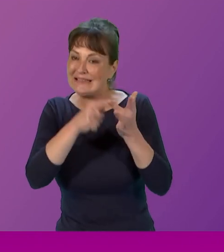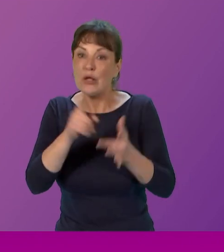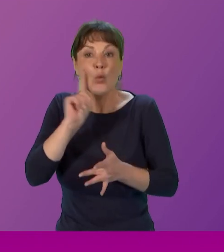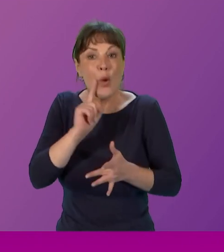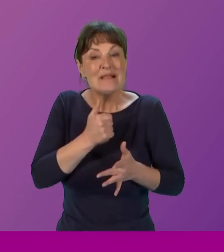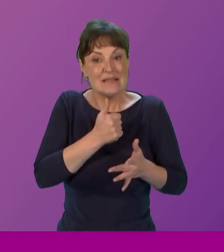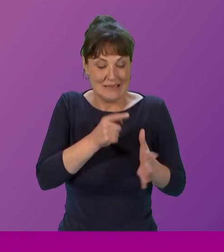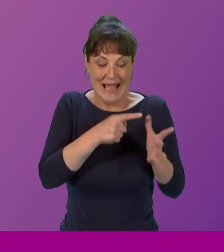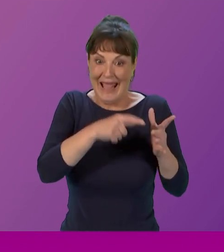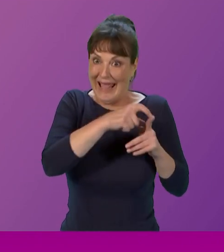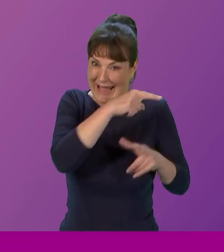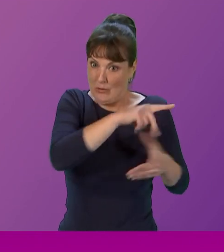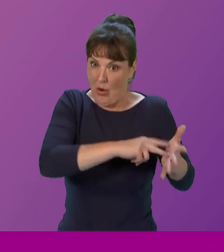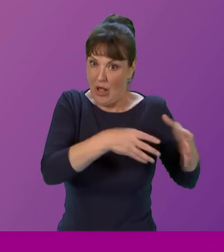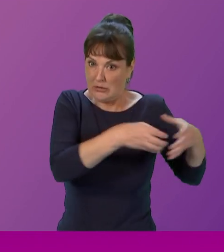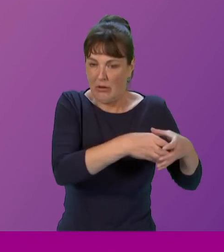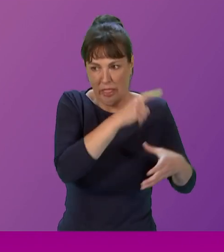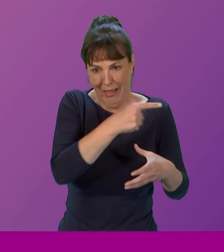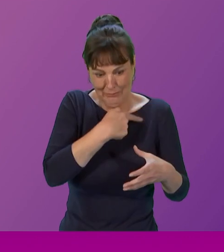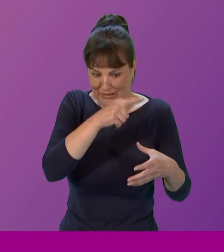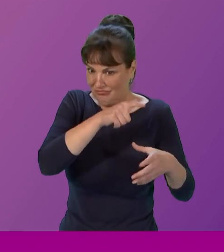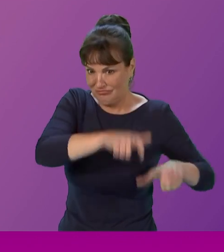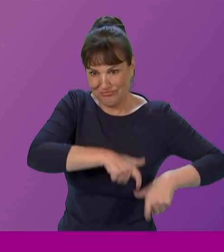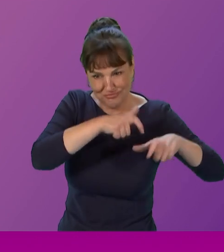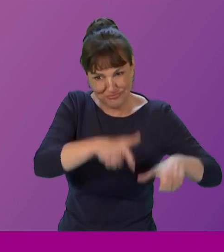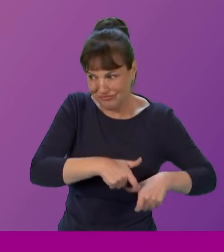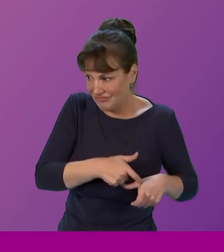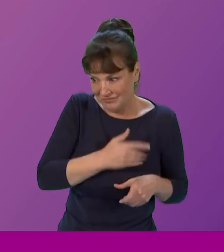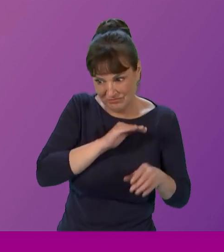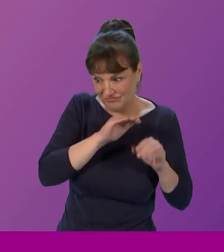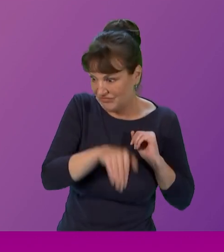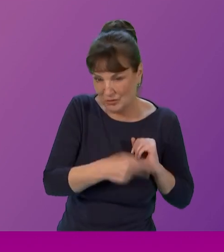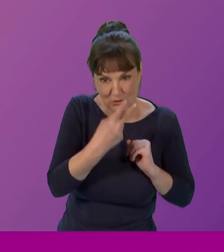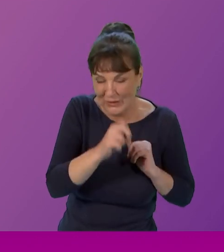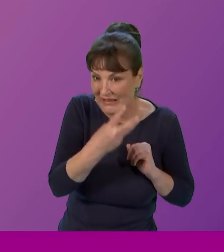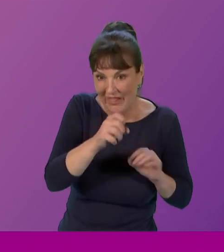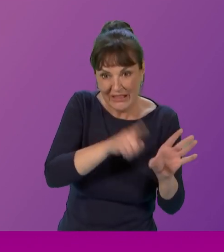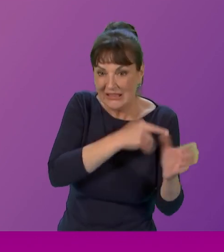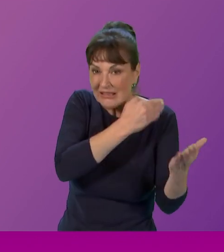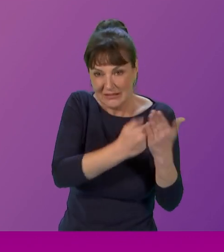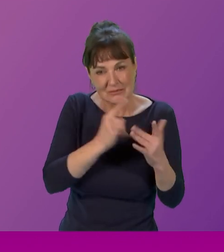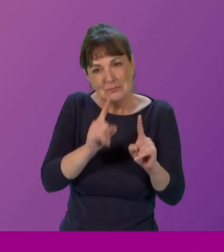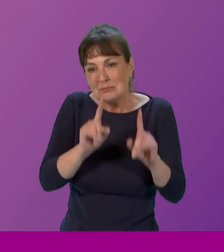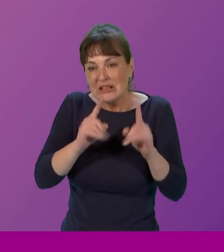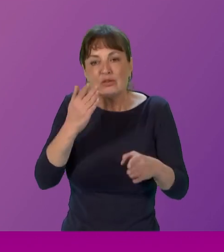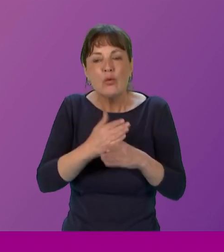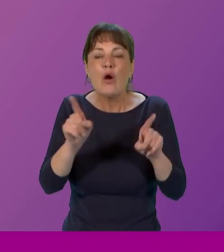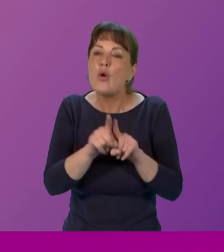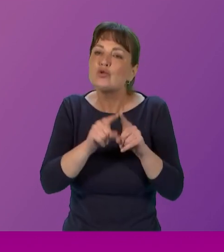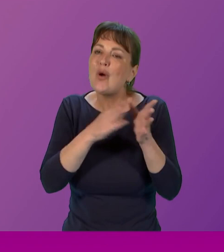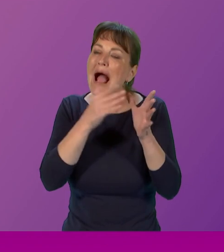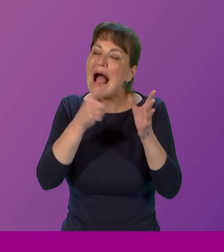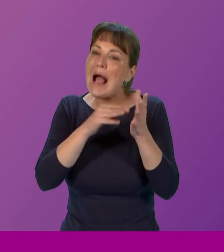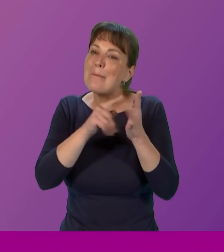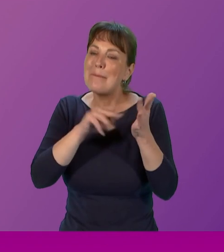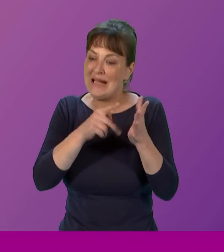has been around for decades and decades and does amazing work there. There's also the Amina women's center, um, as well in Glasgow. So